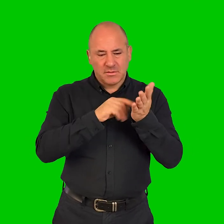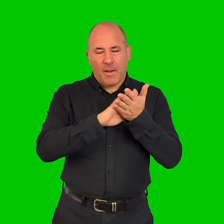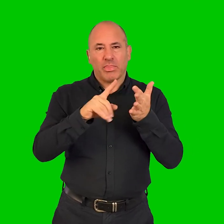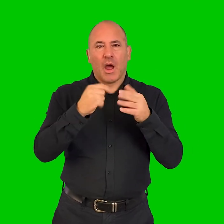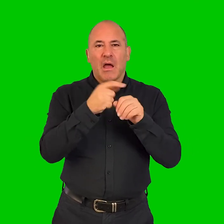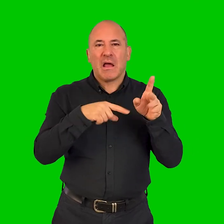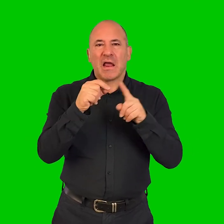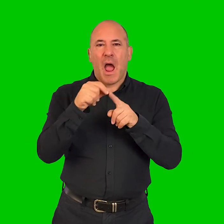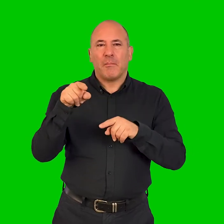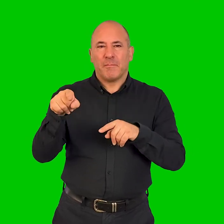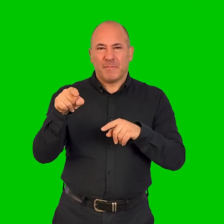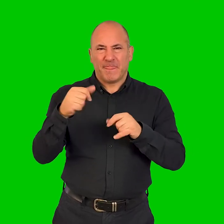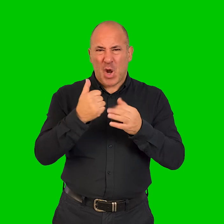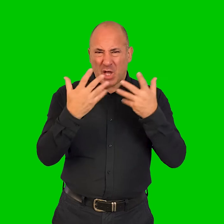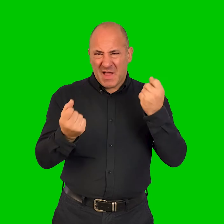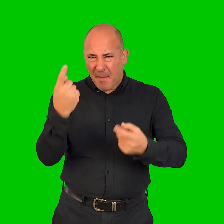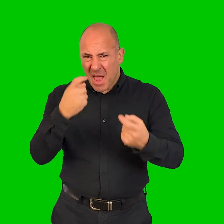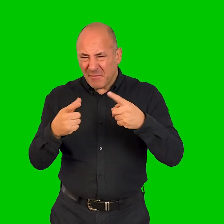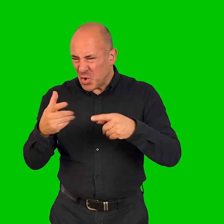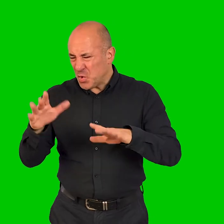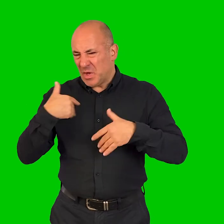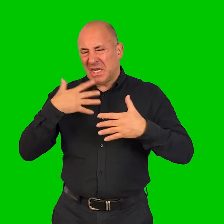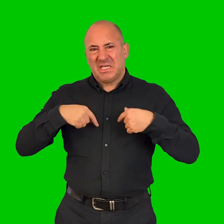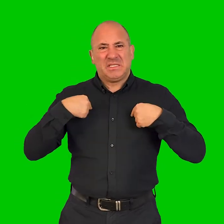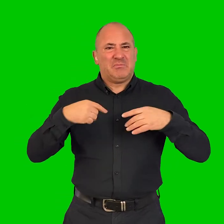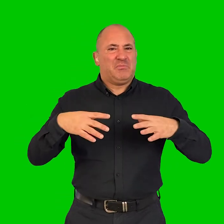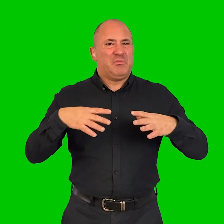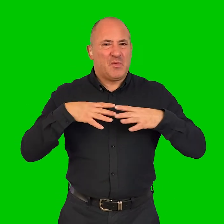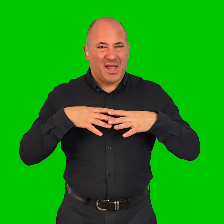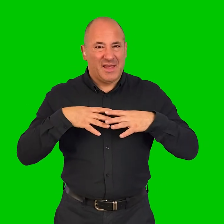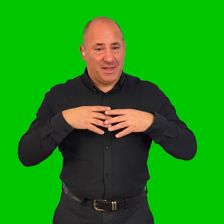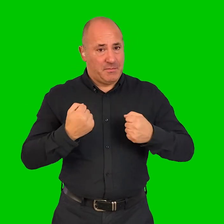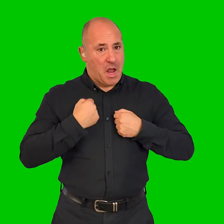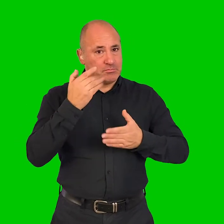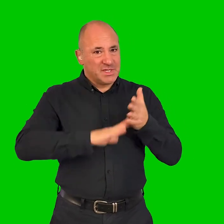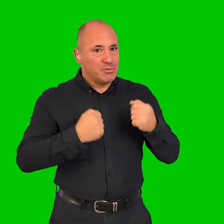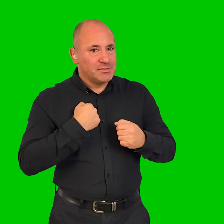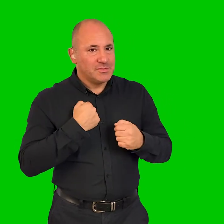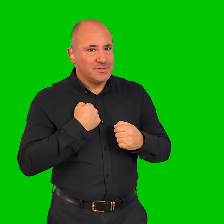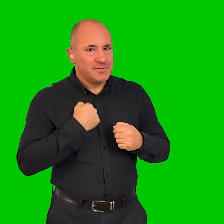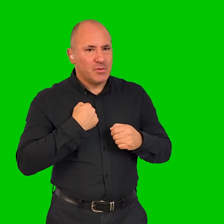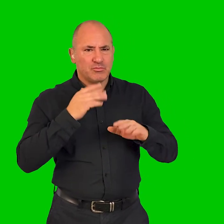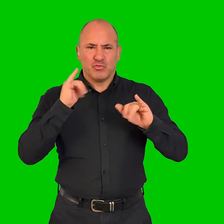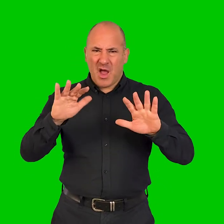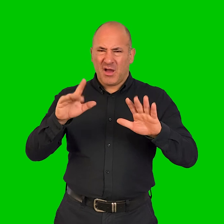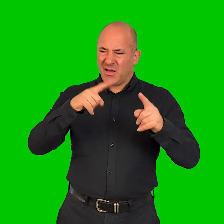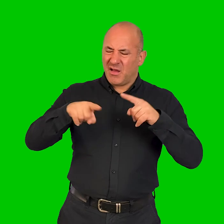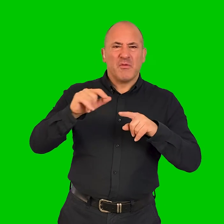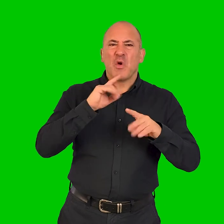there was a work thing at Mind the Gap where there was a lot going on and I needed to take a little break, that's my own